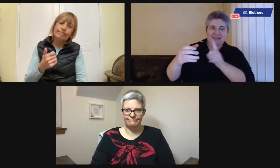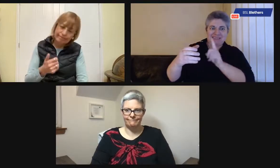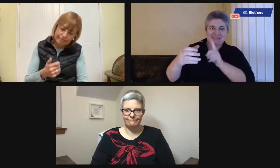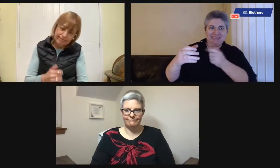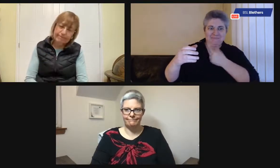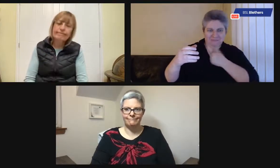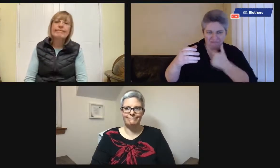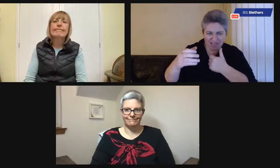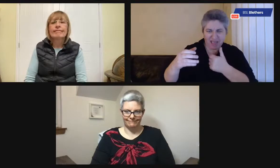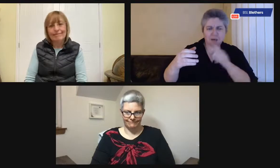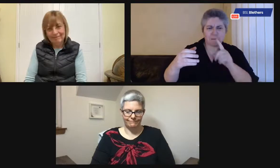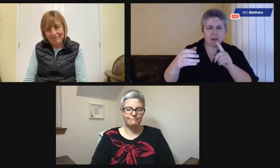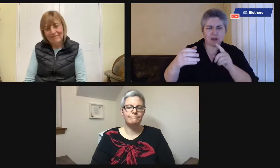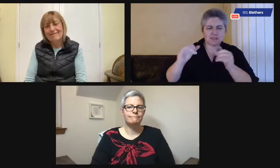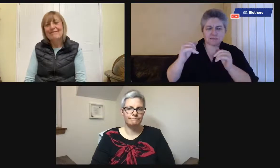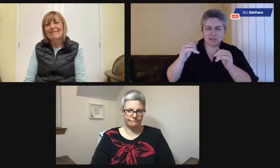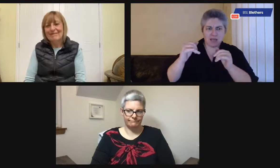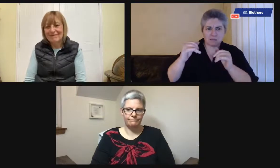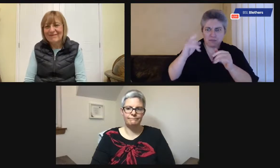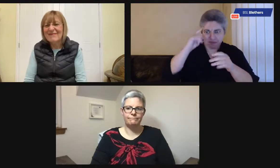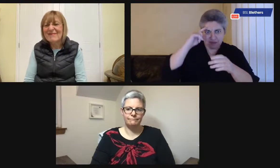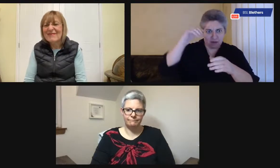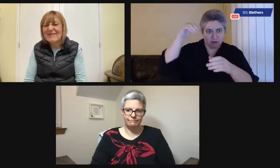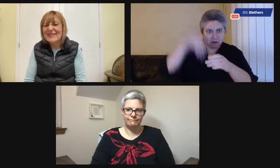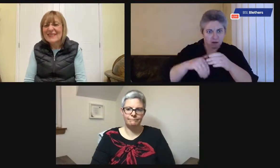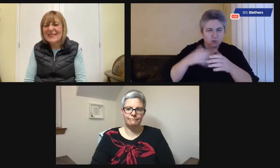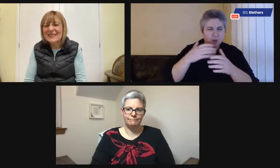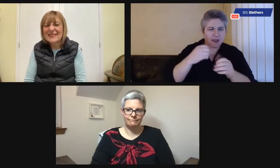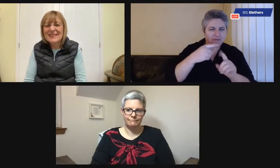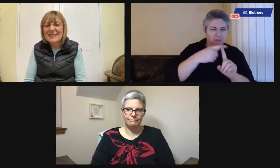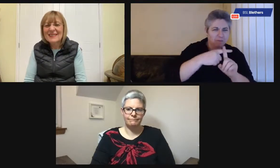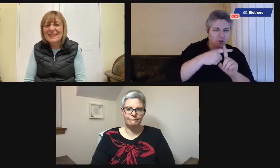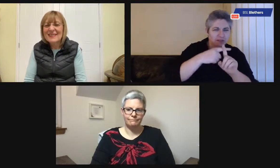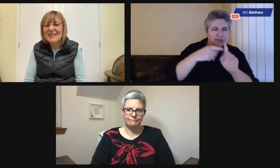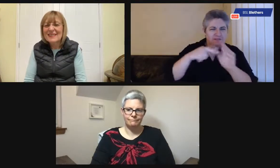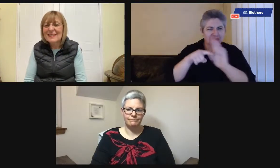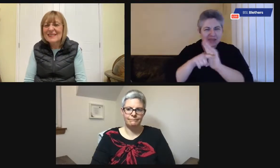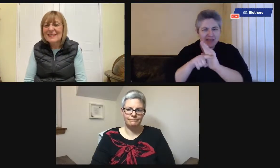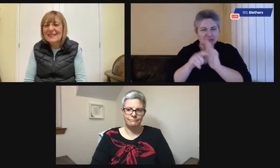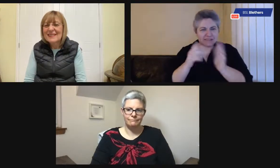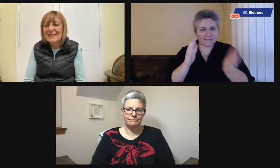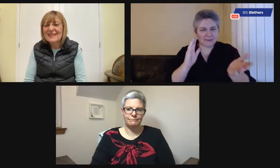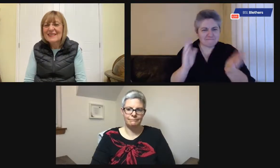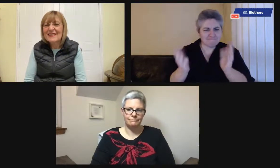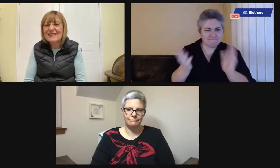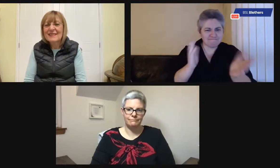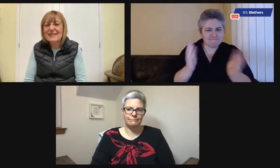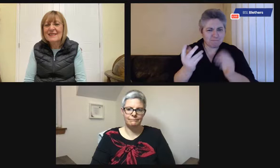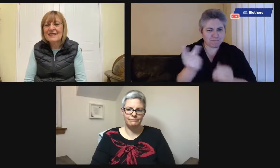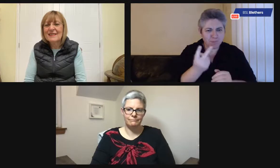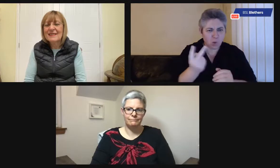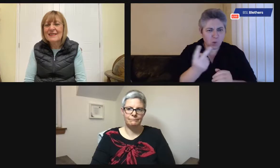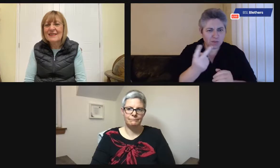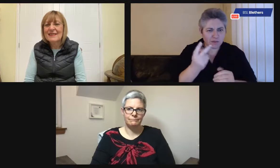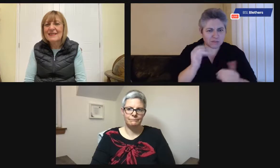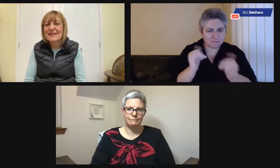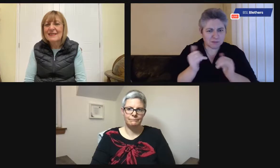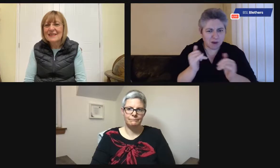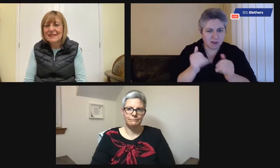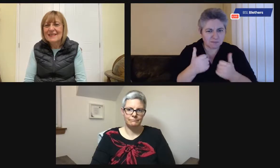So, if there's orange juice in that see-through mug, is that going to be helpful? Or, again, are they going to think it's going to fall through? Are there positive